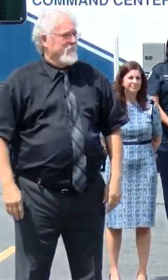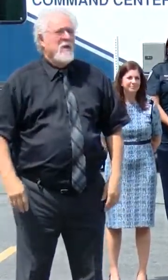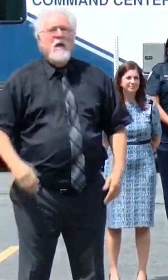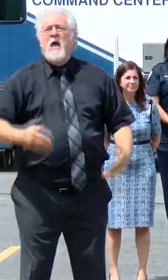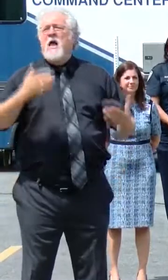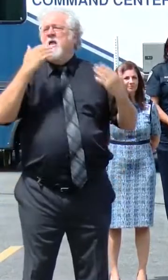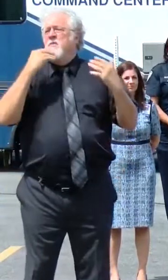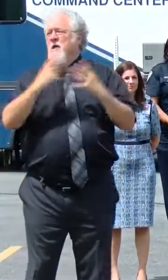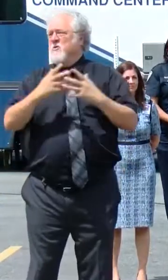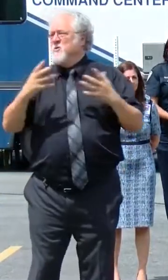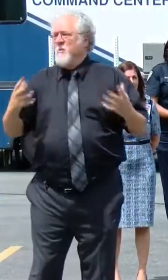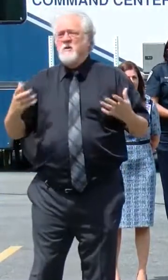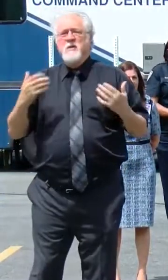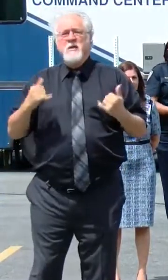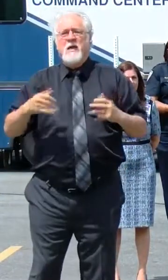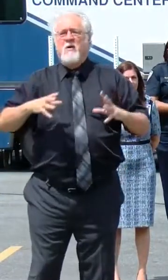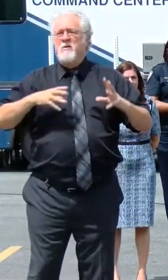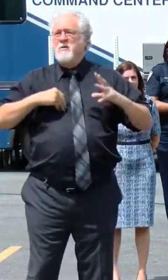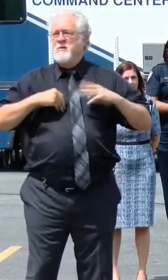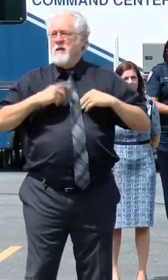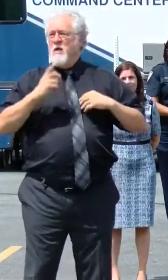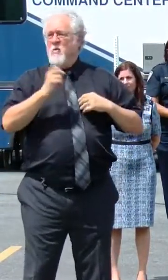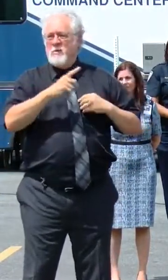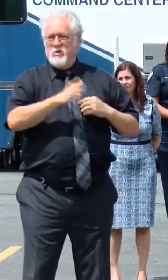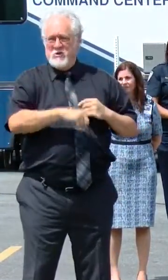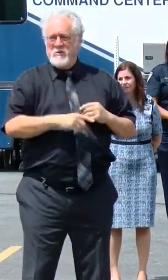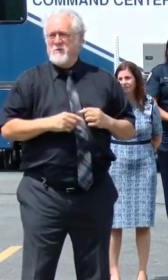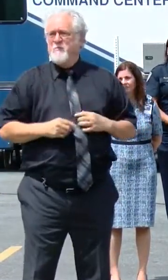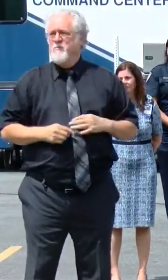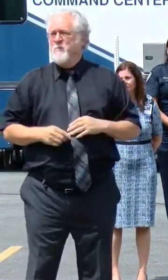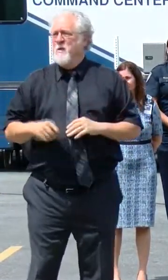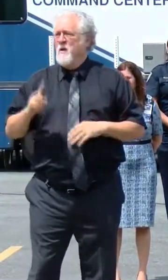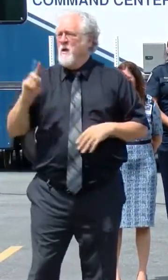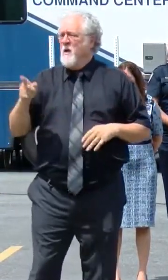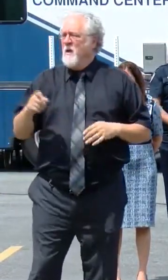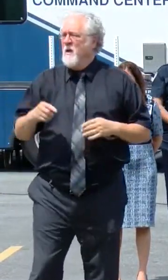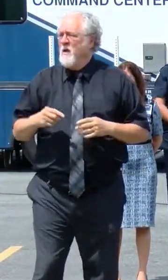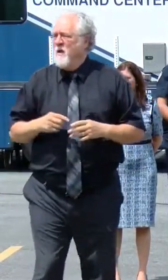Well, thank you so much. And now we'll take a few questions. Yes.